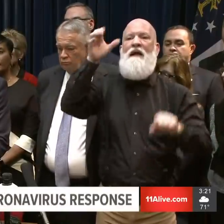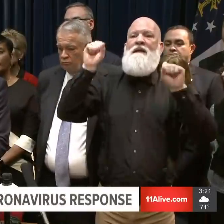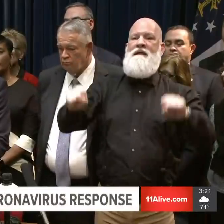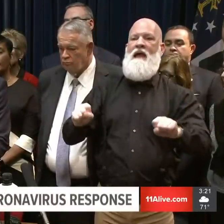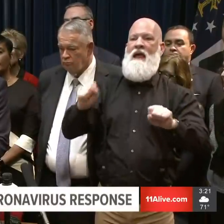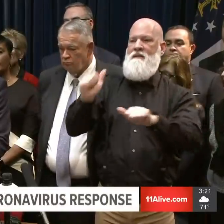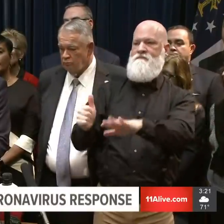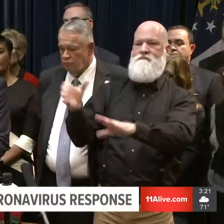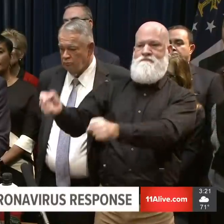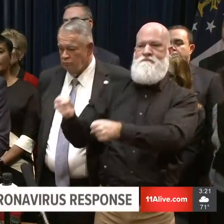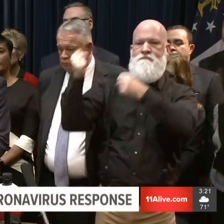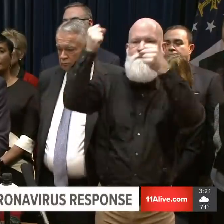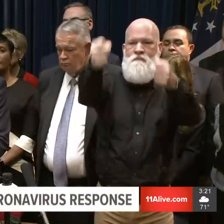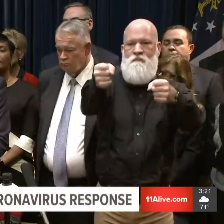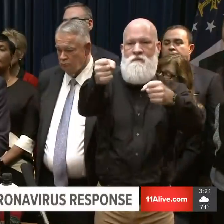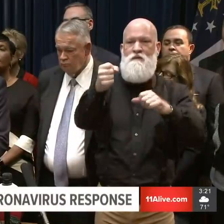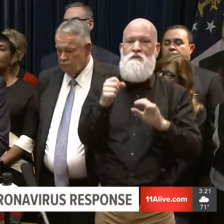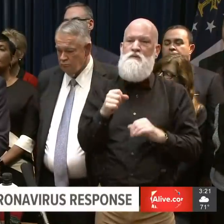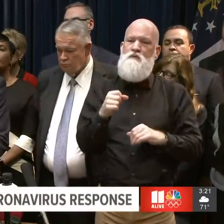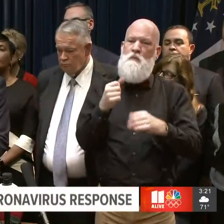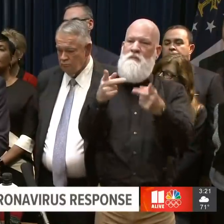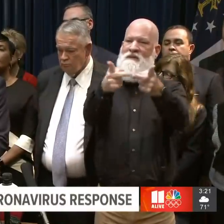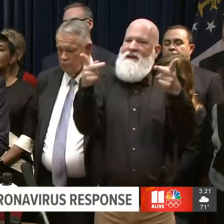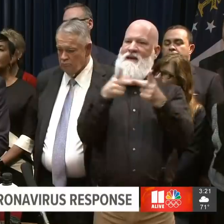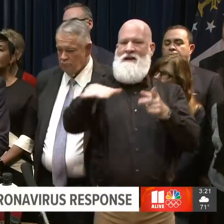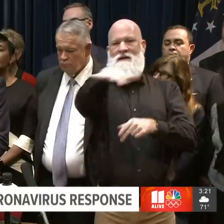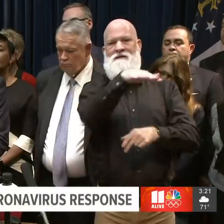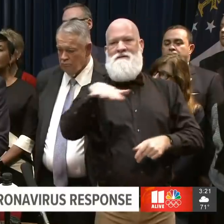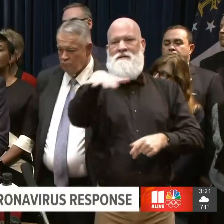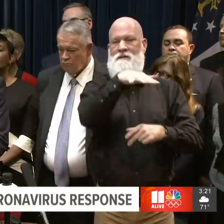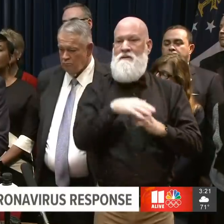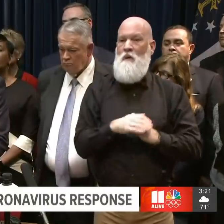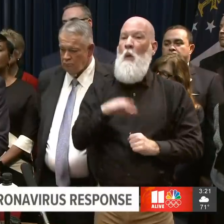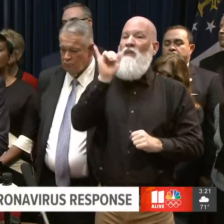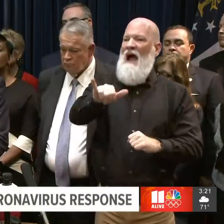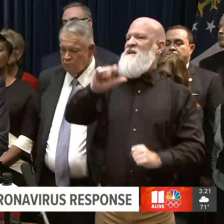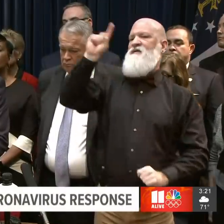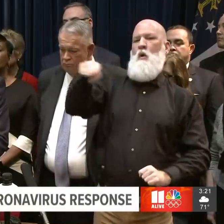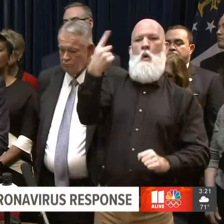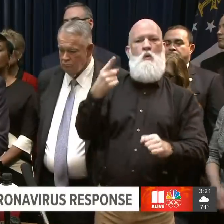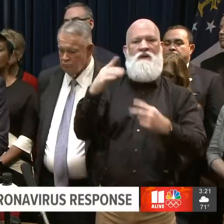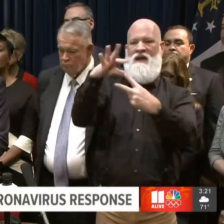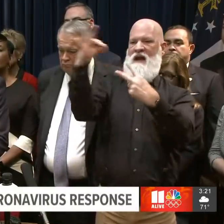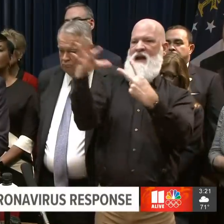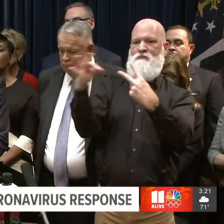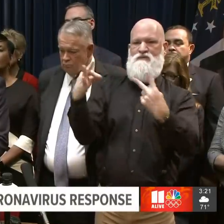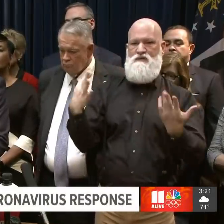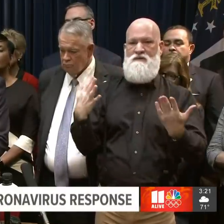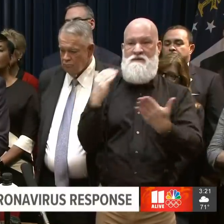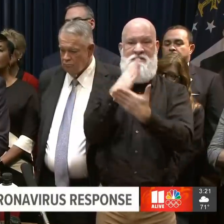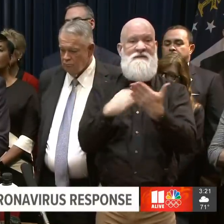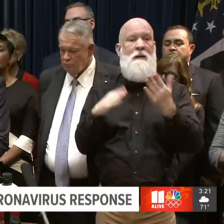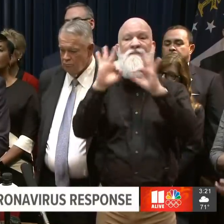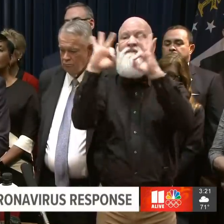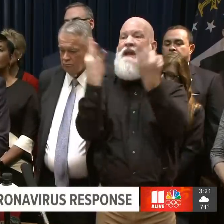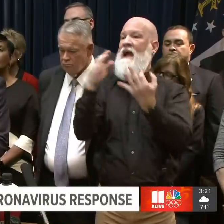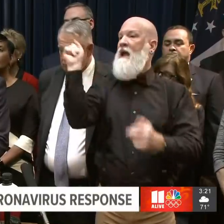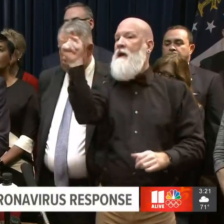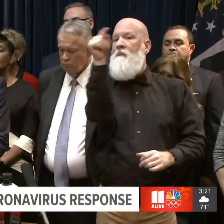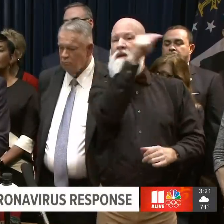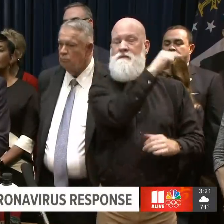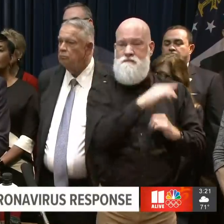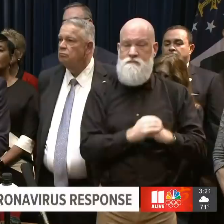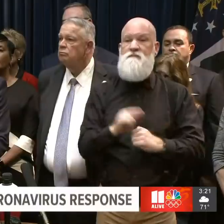have no other choice. If your doctor or medical provider has recommended isolation or quarantine, it is